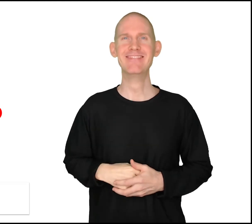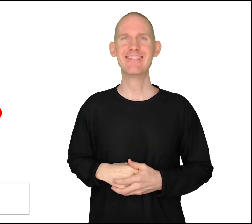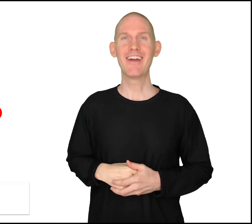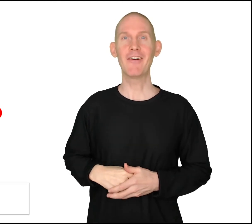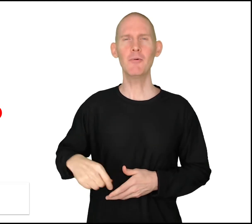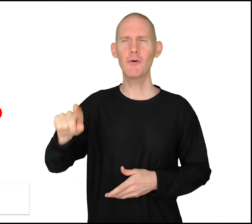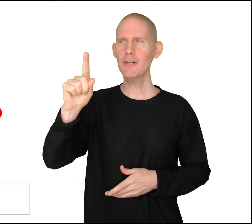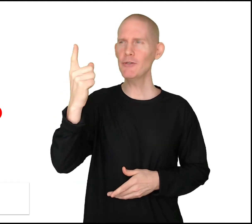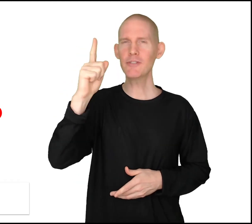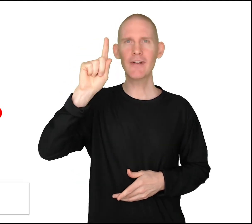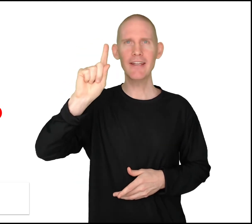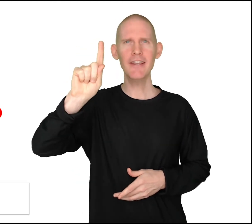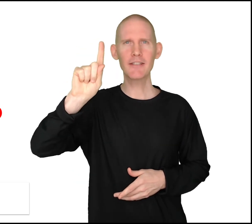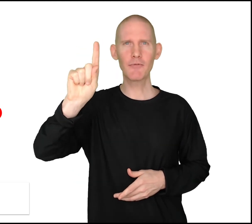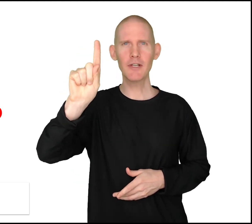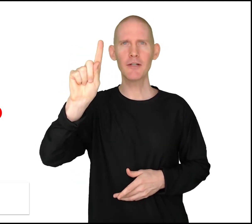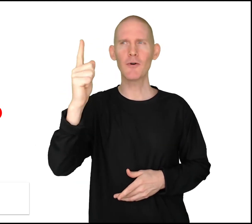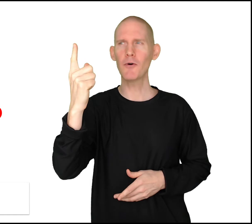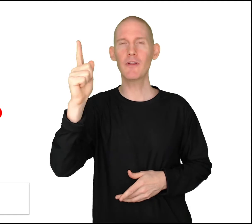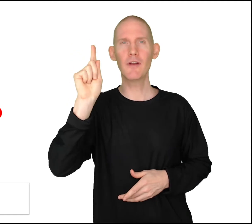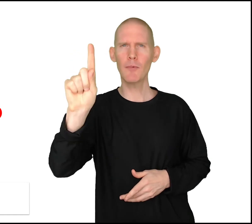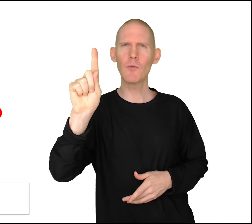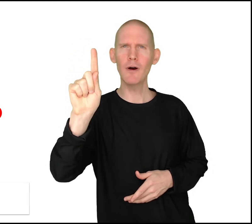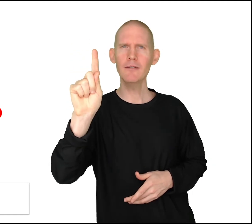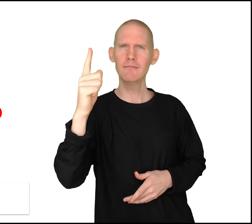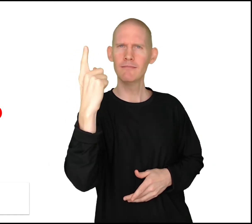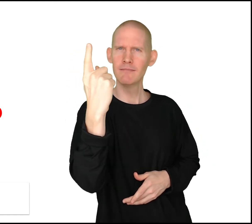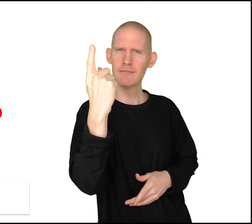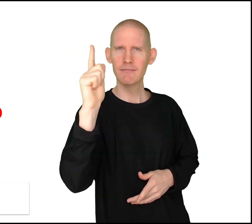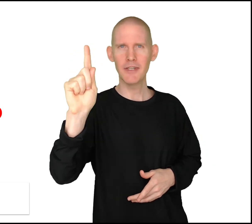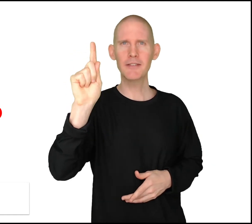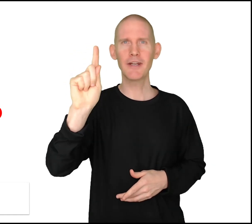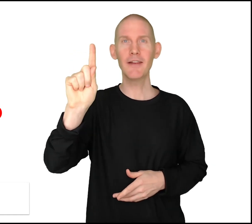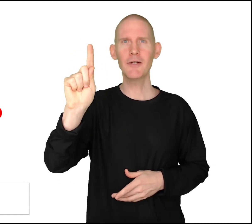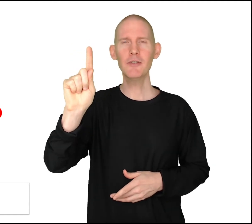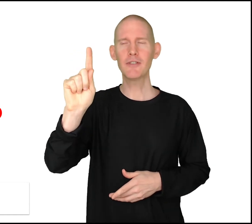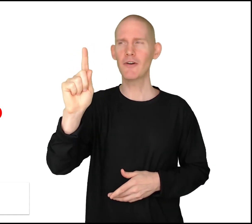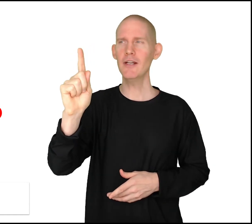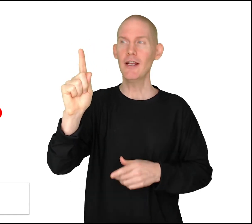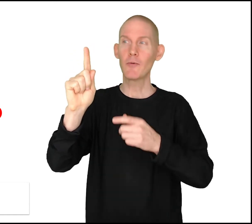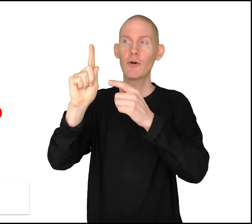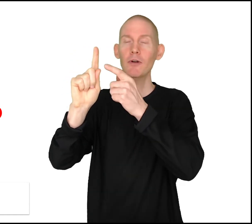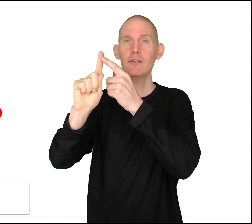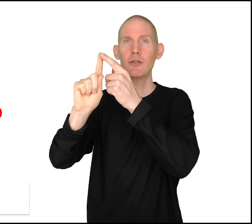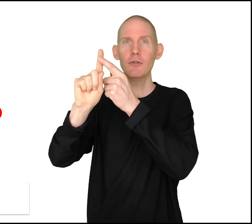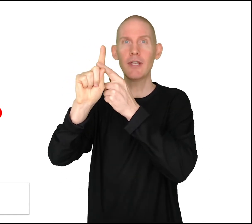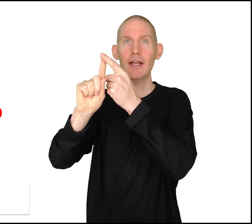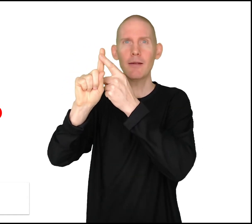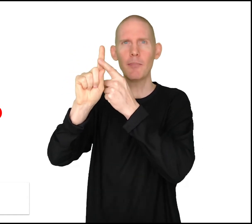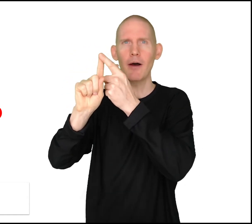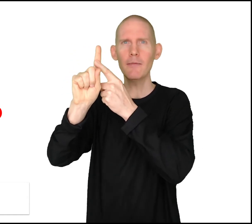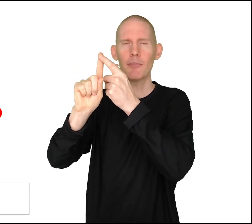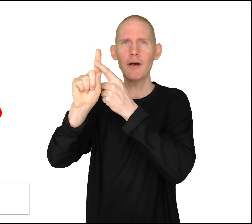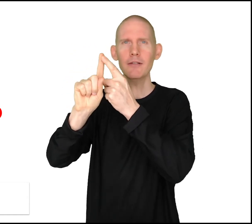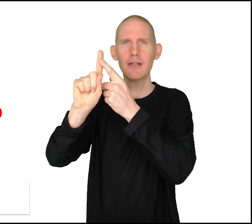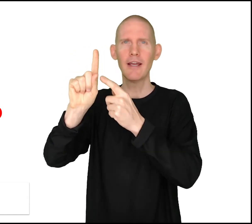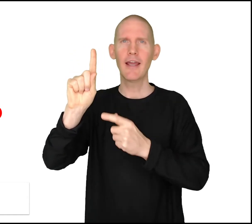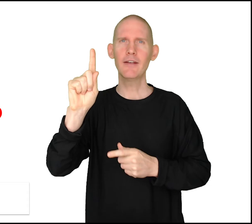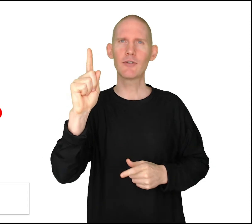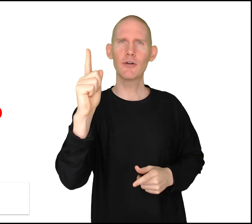Alright, we're going to use our index finger or the number one in sign language. Alright, we're going to take the bottom part and turn